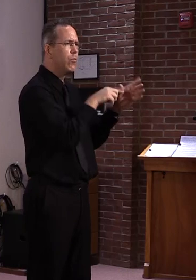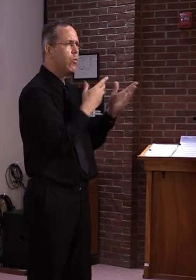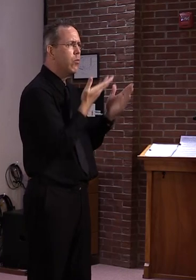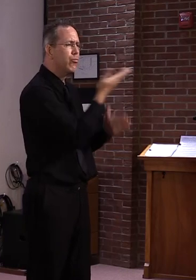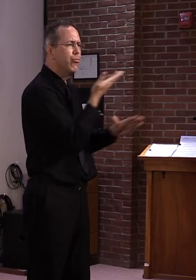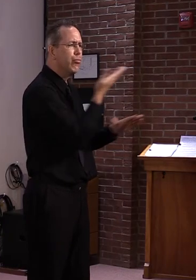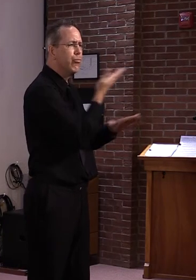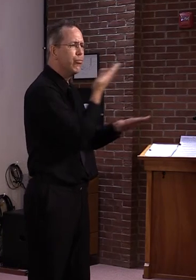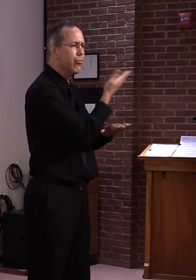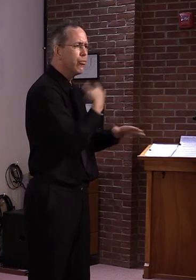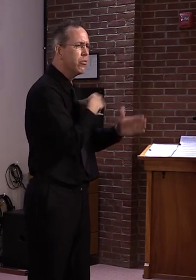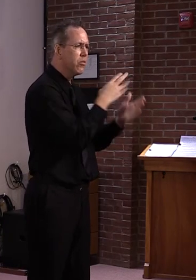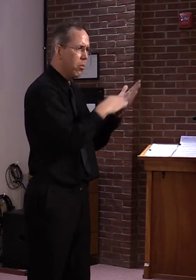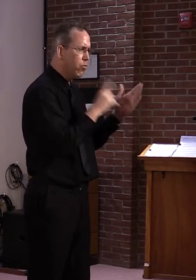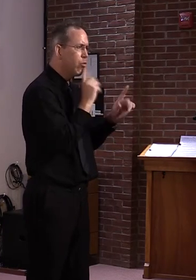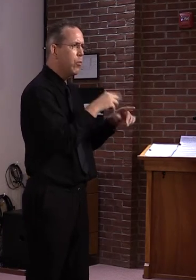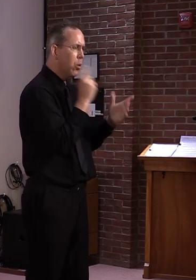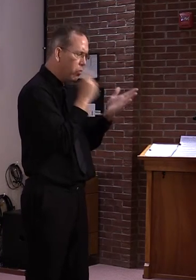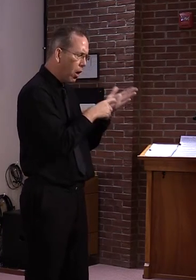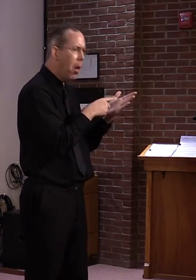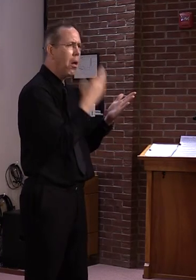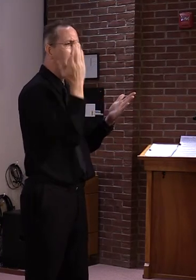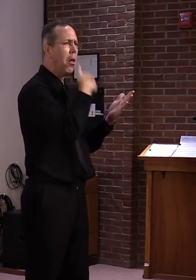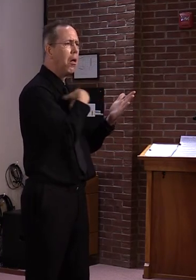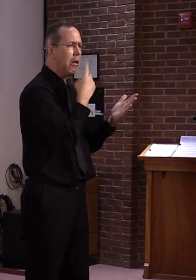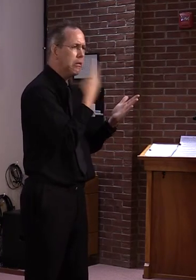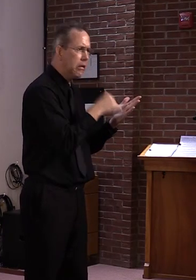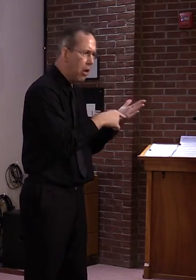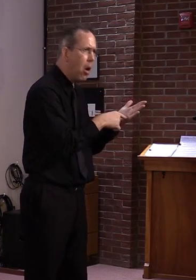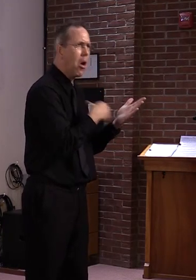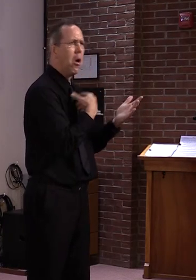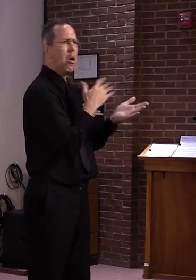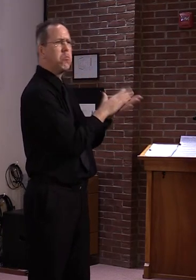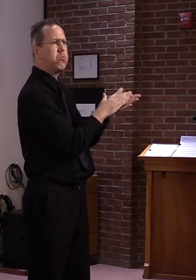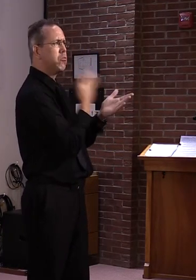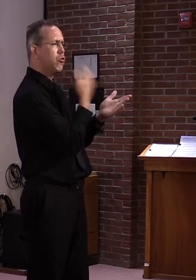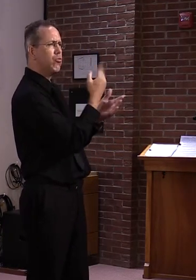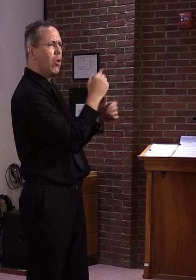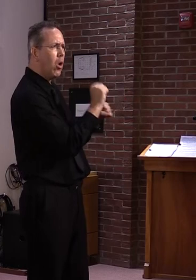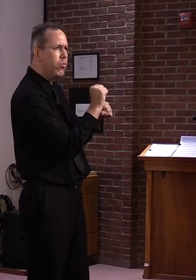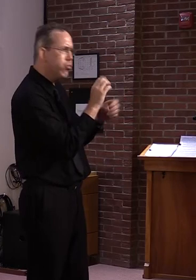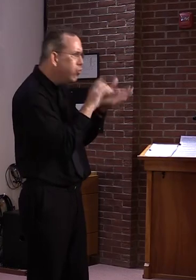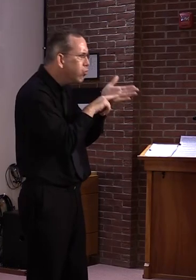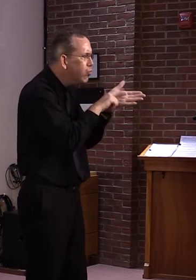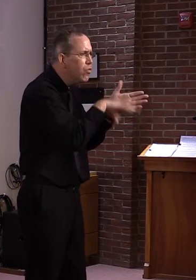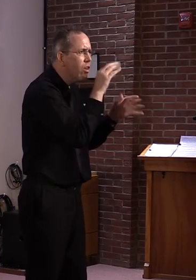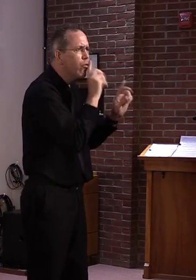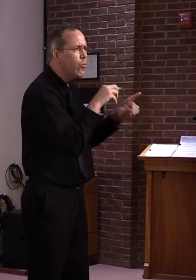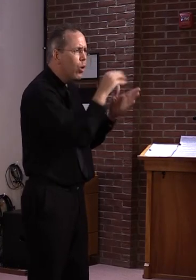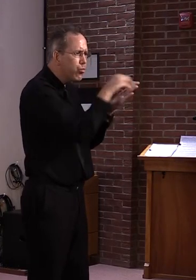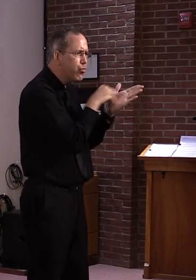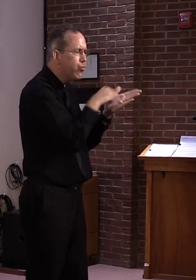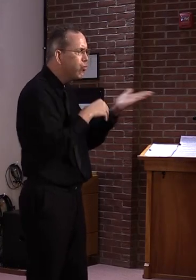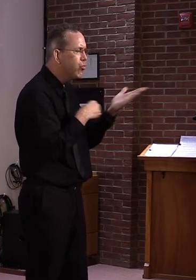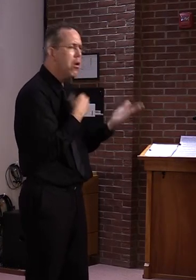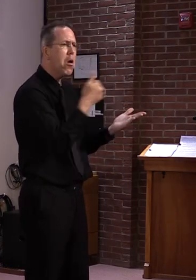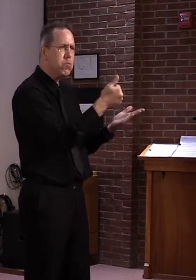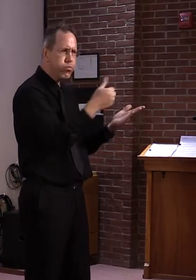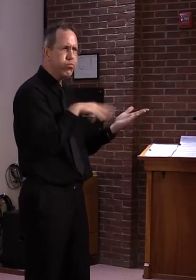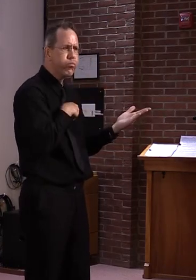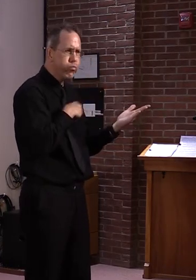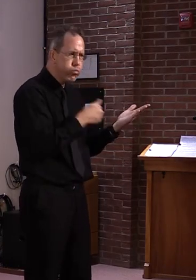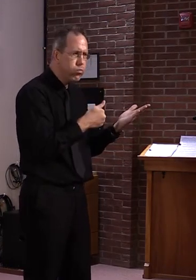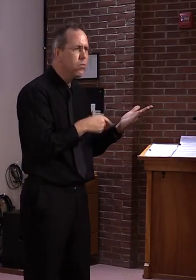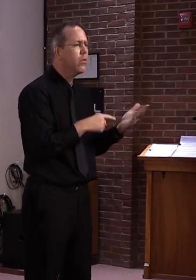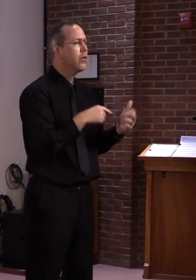we're looking for room for improvement. And there were two recommendations in that report that, like I said,